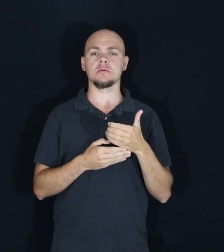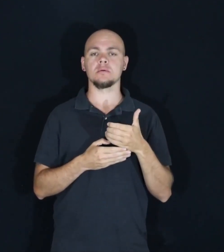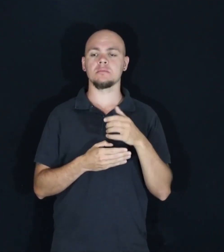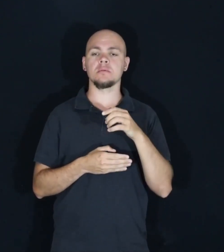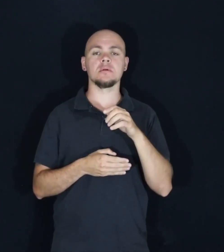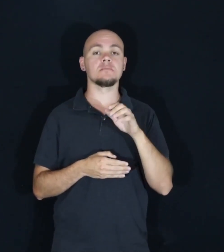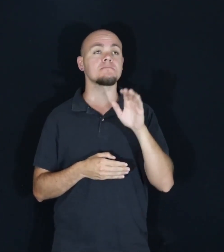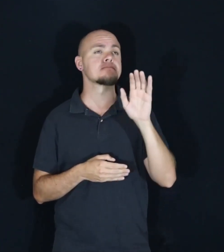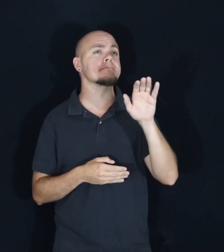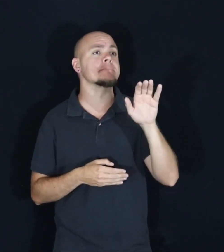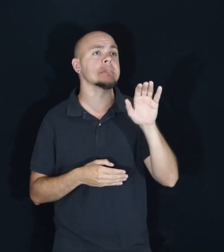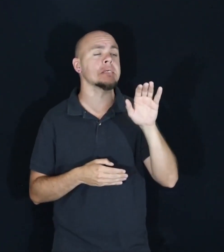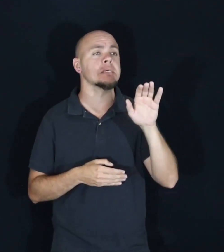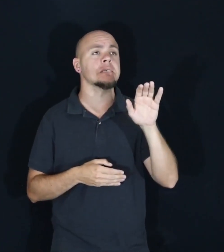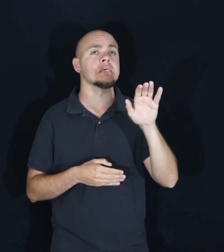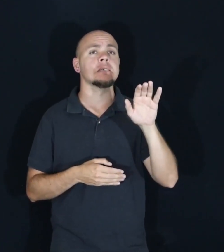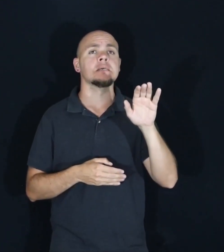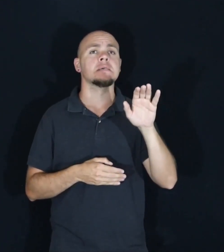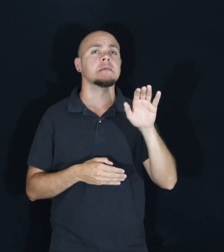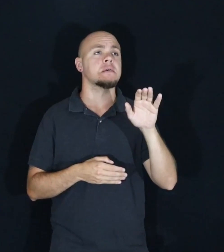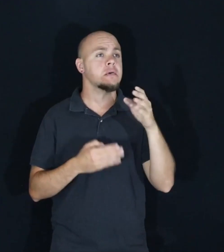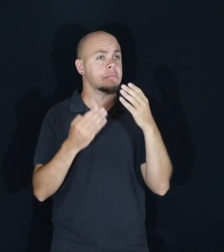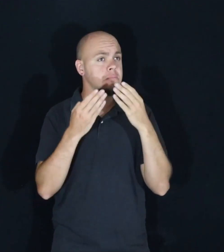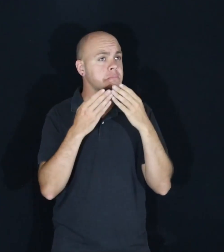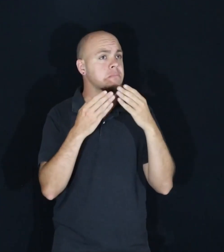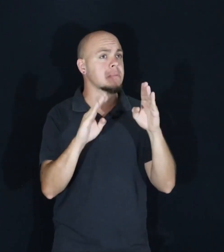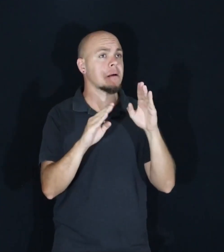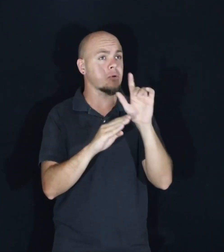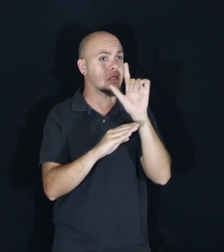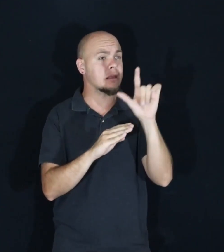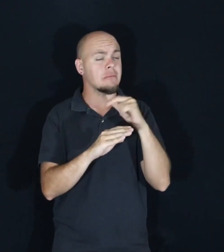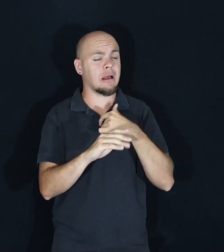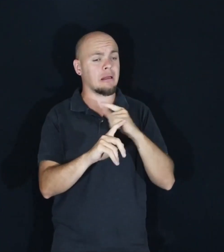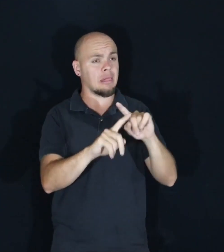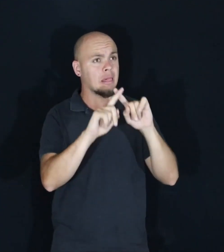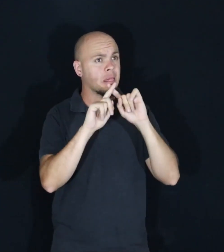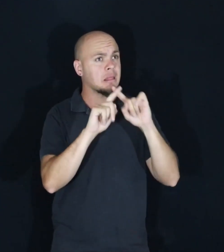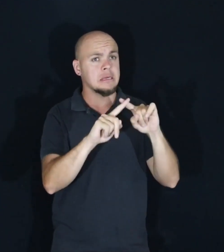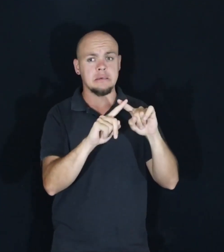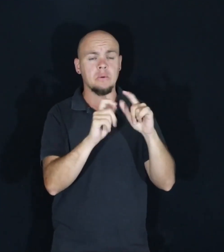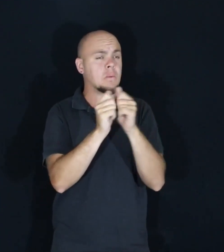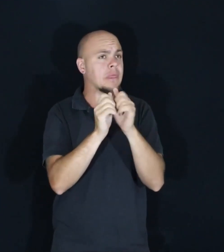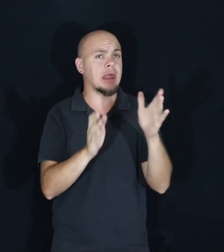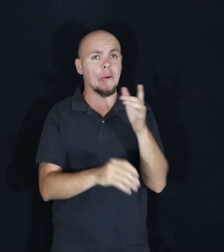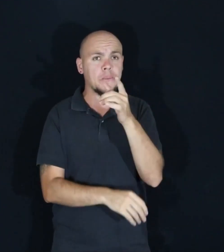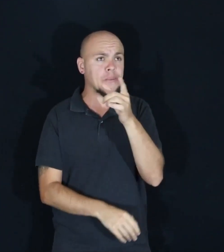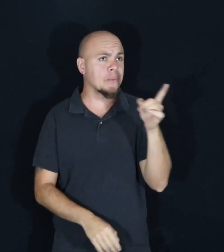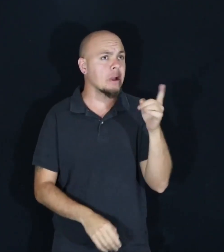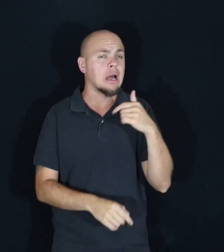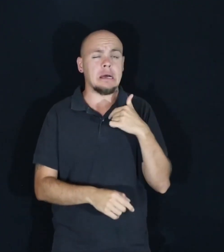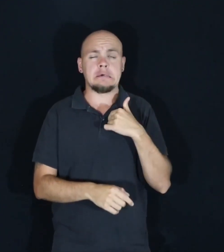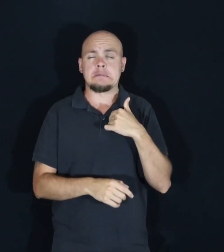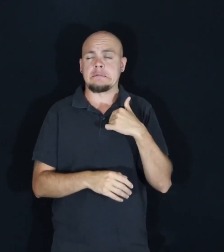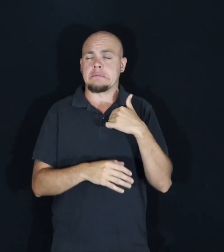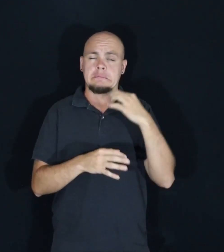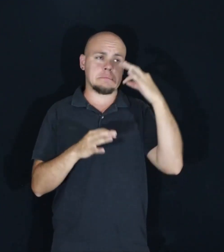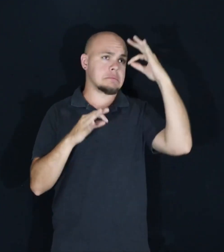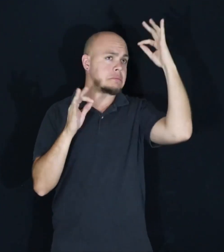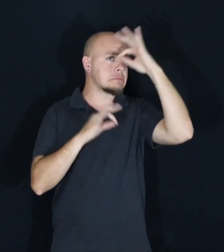said to him, I depend on public libraries. I don't know what I would do without you.